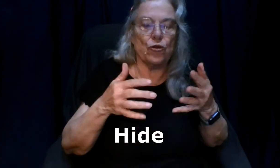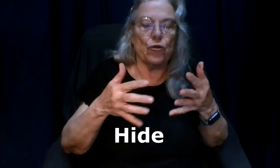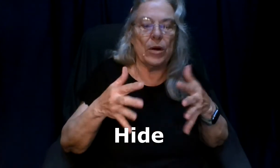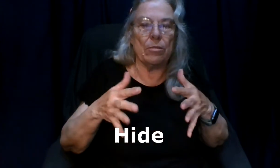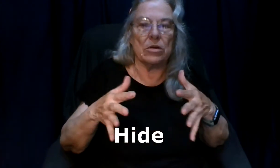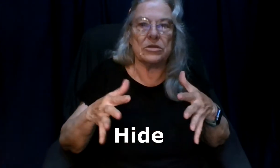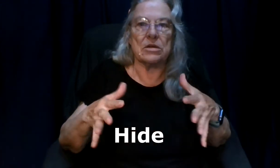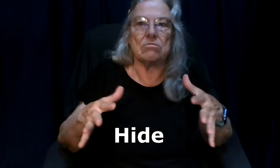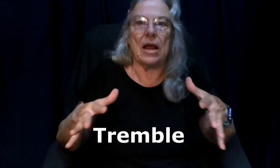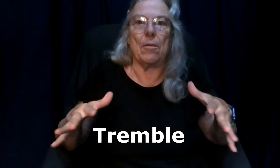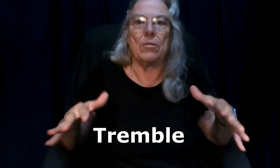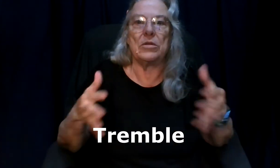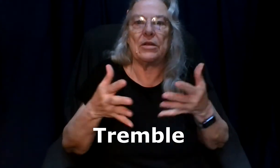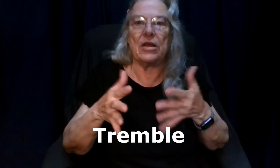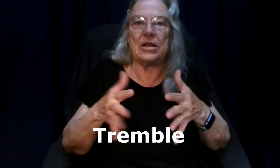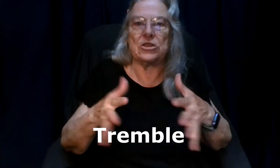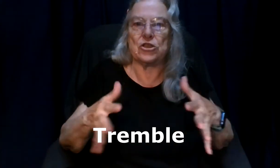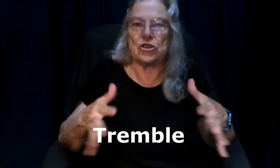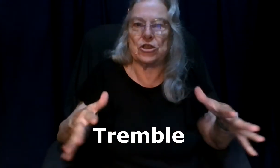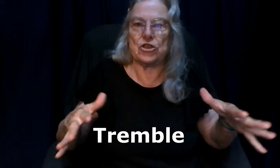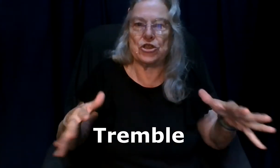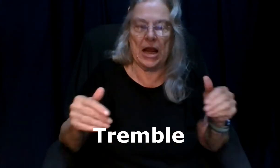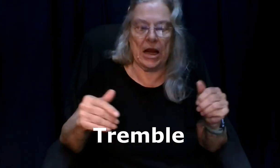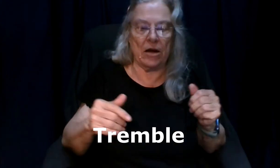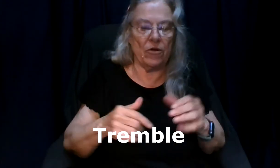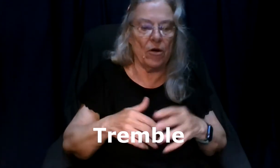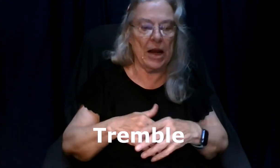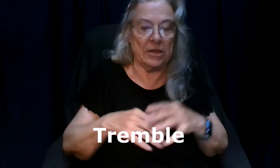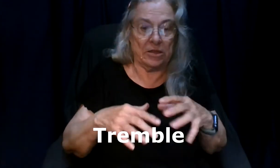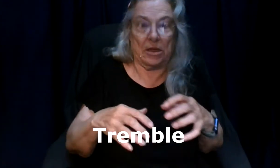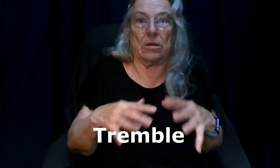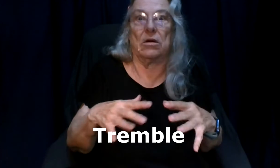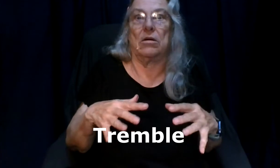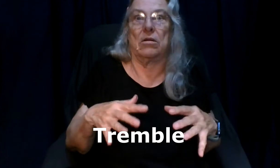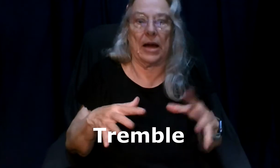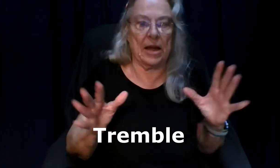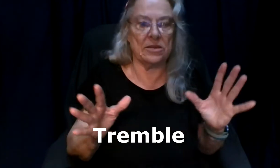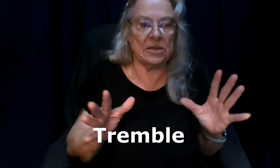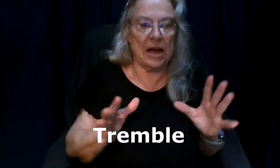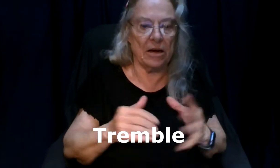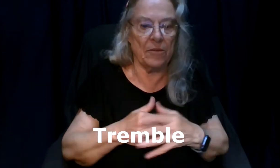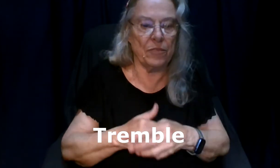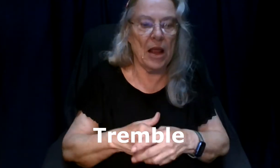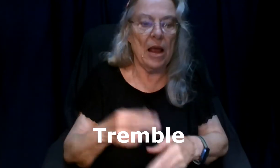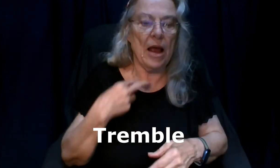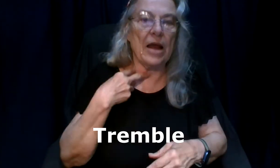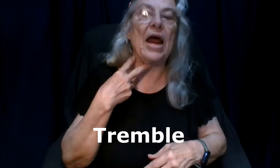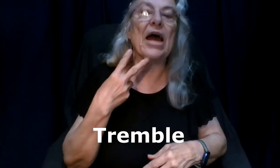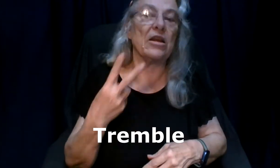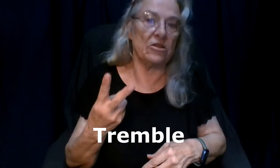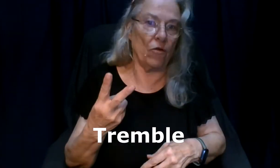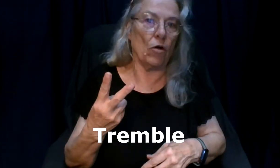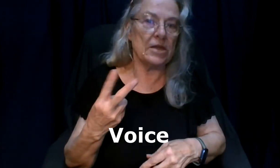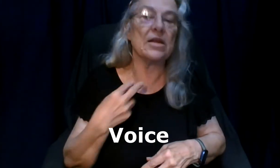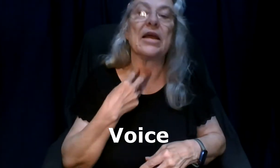trembles and it's just a shaking of your hands it's like oh I can't stand it and at his voice and again